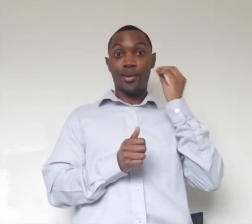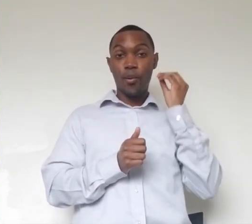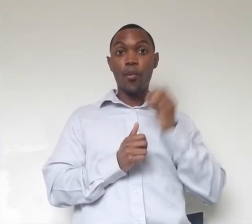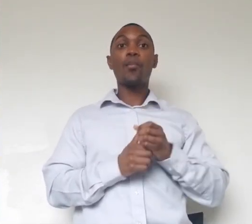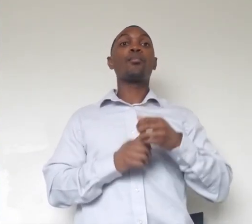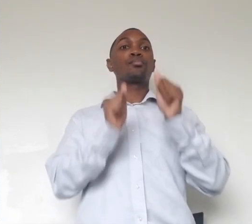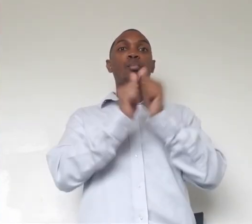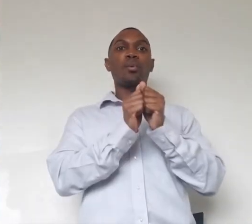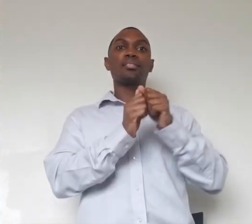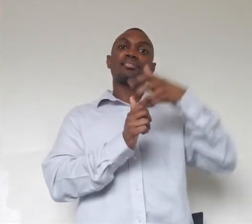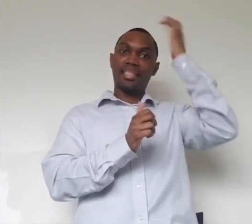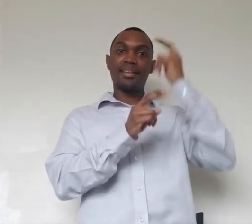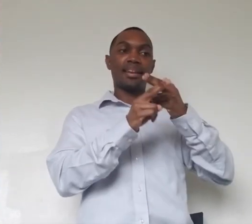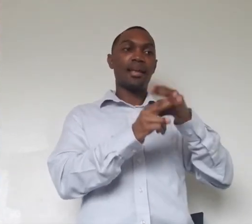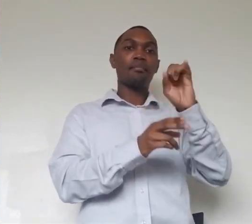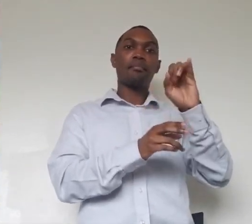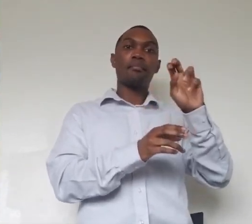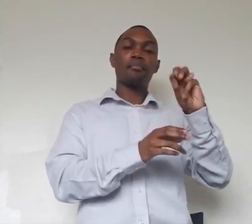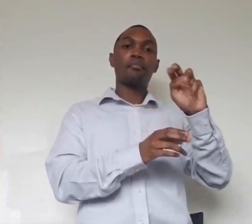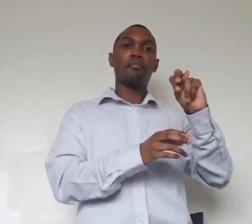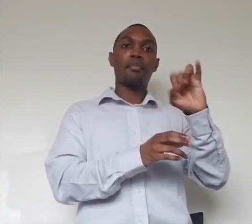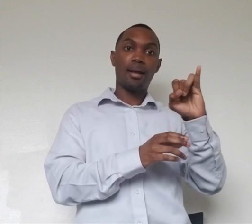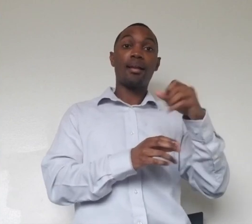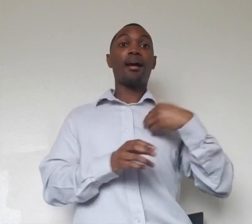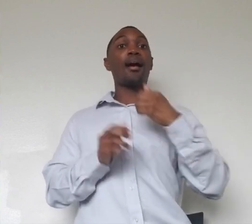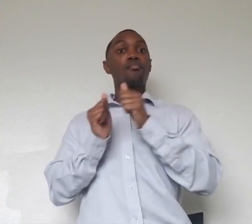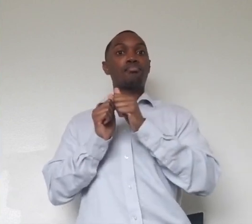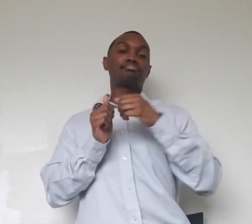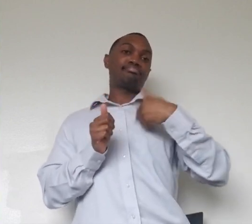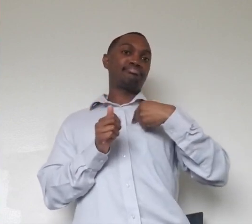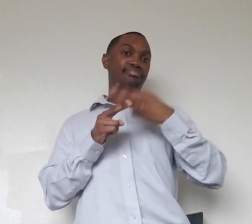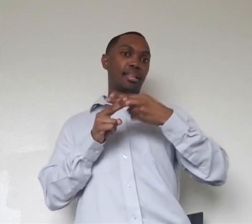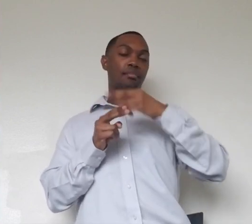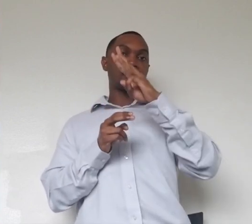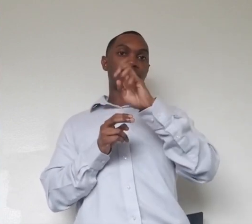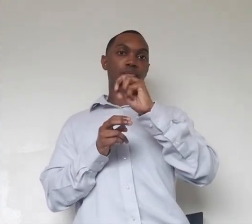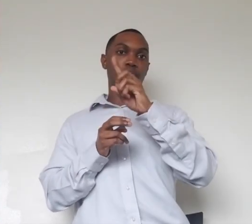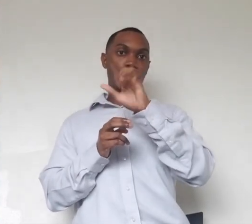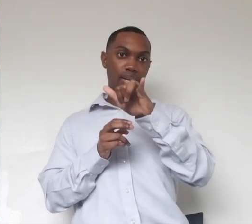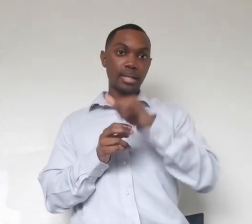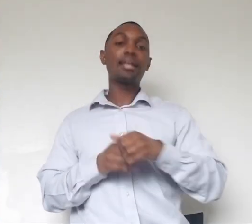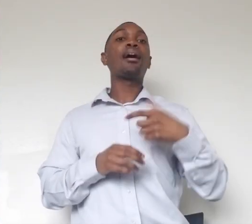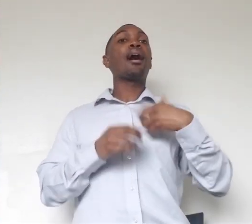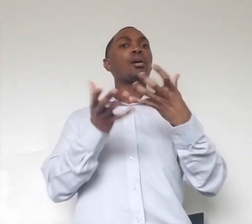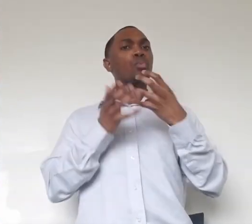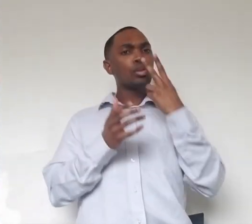My name is Wendy and I'm here with my co-worker Alexa. And we're going to see if Imani might be interested in doing a training demonstration for you guys